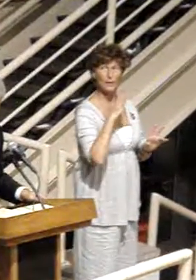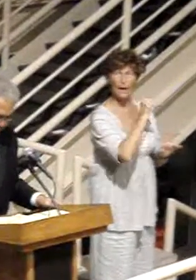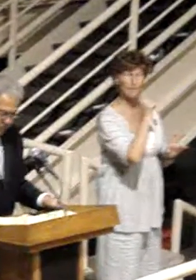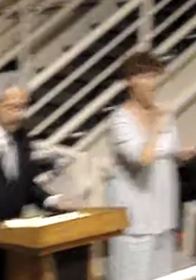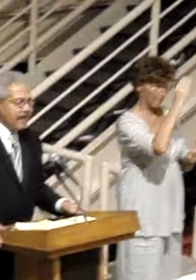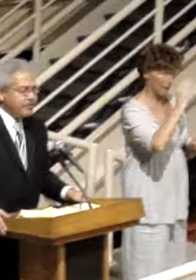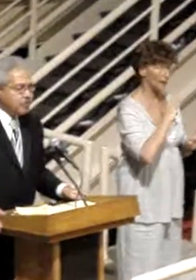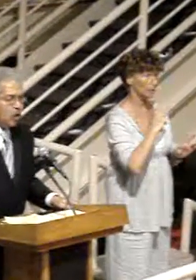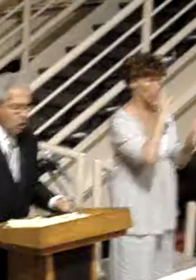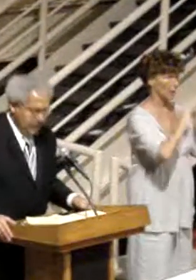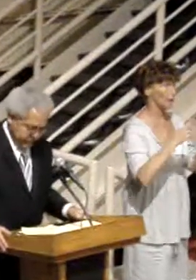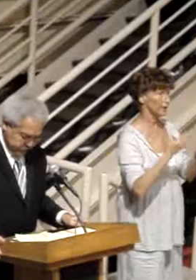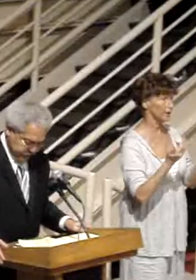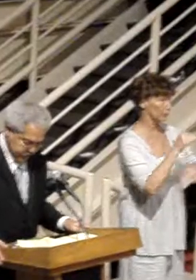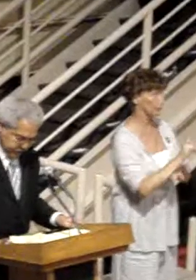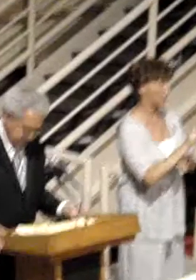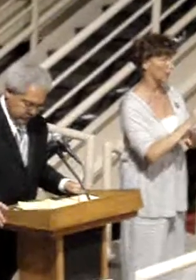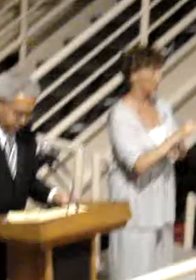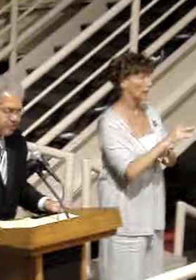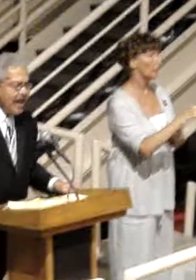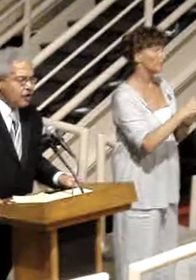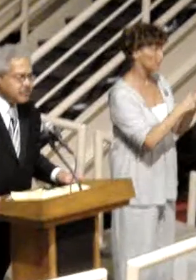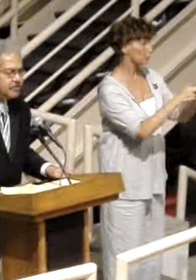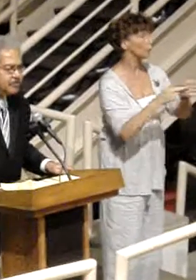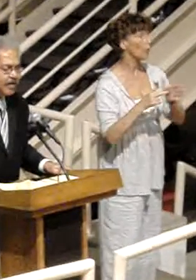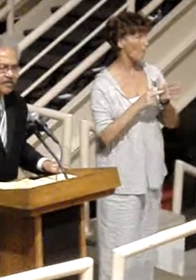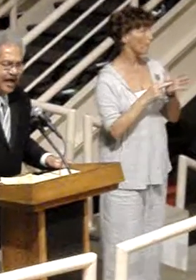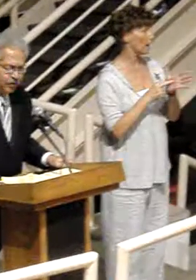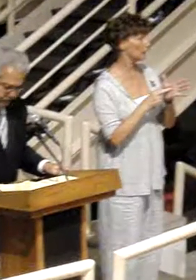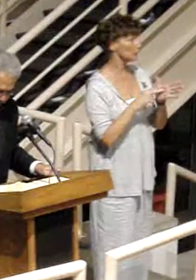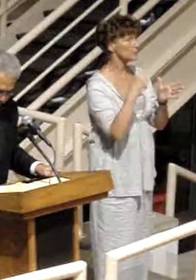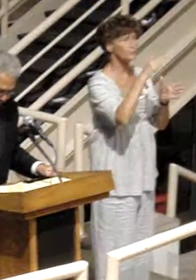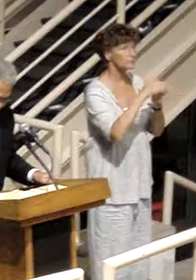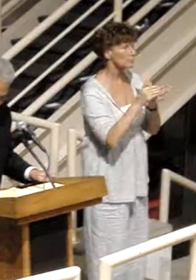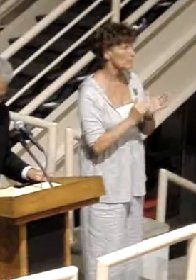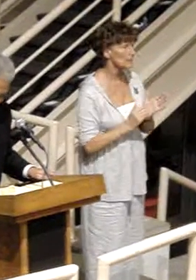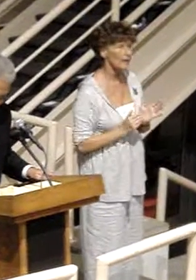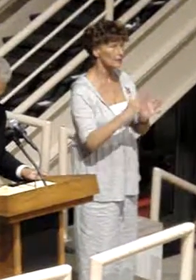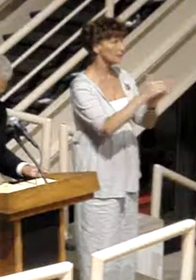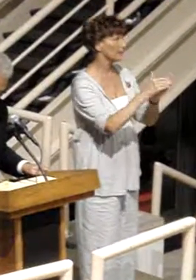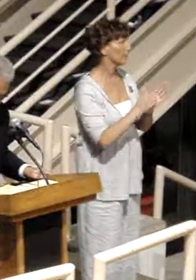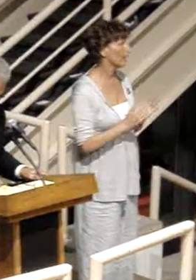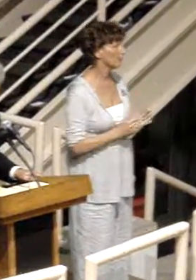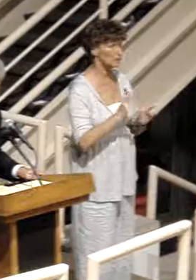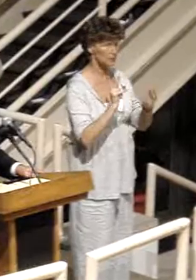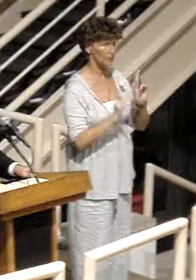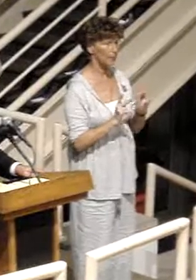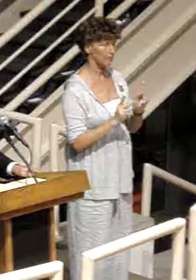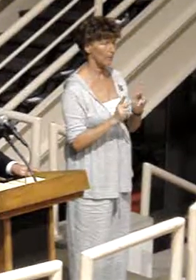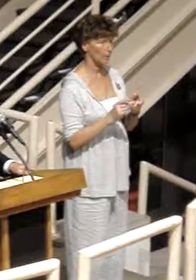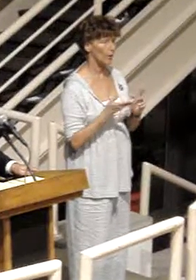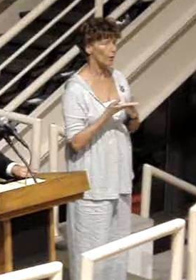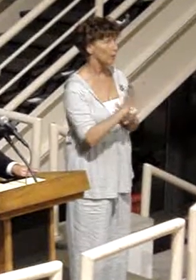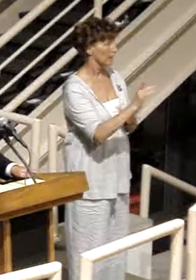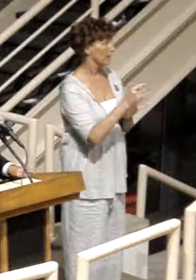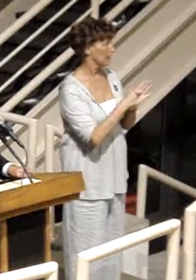have been role models for thousands and thousands of people. Through their